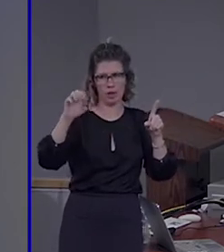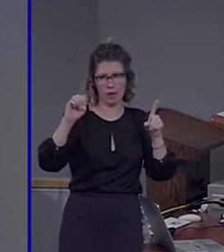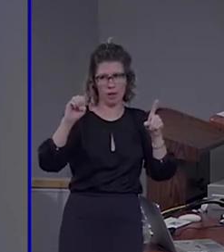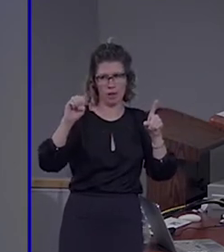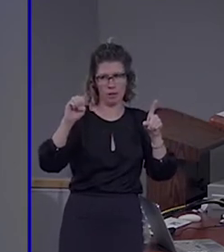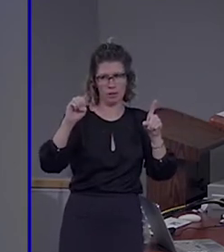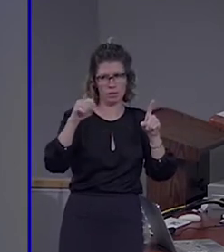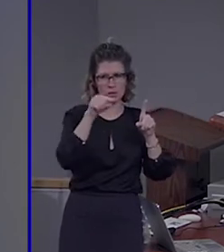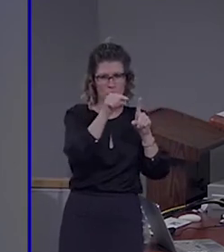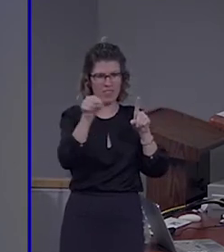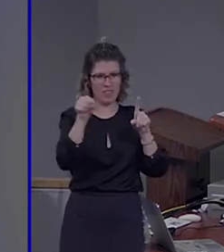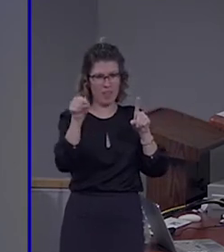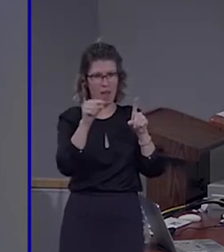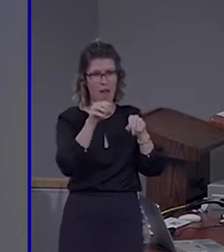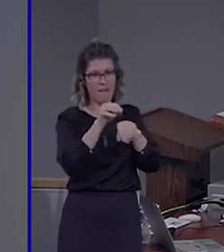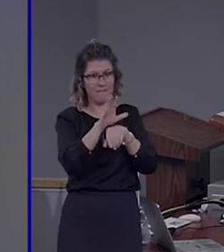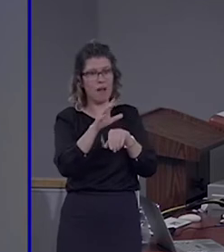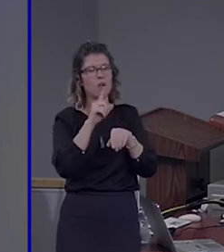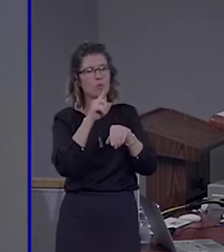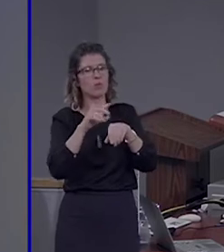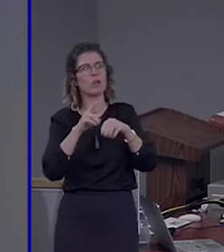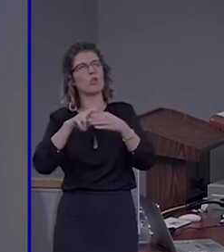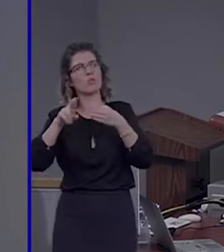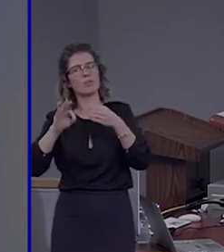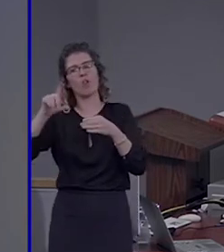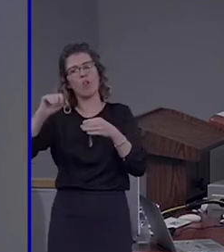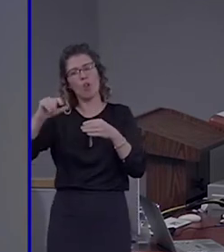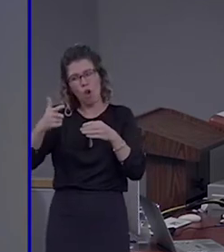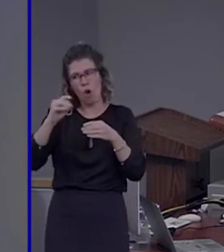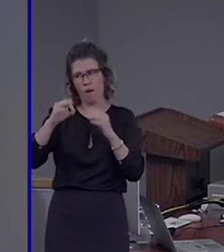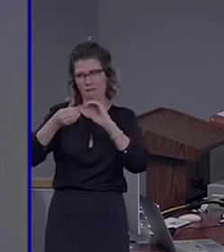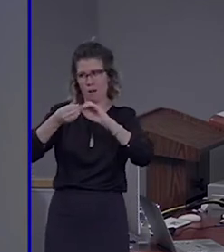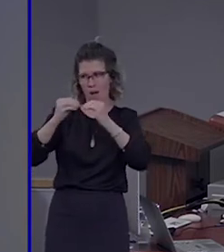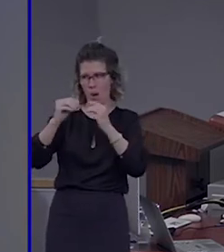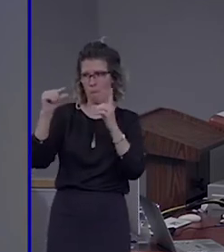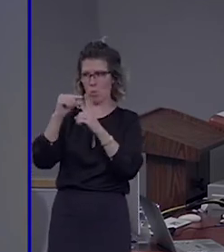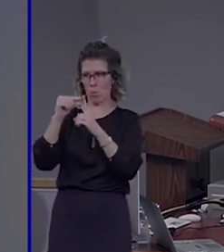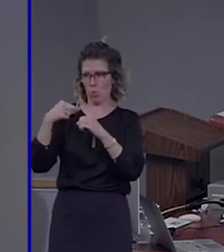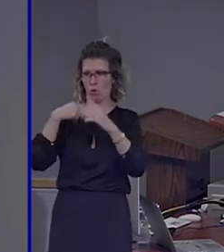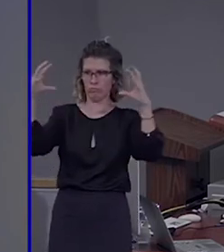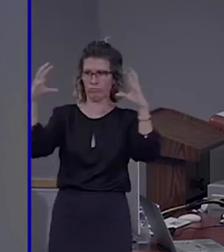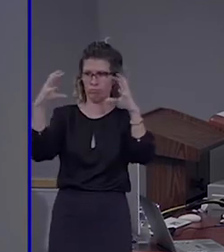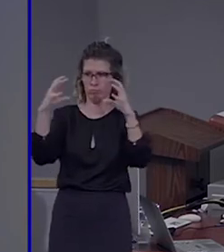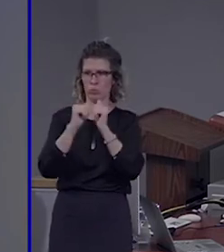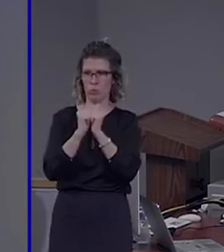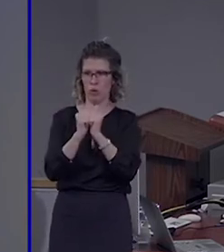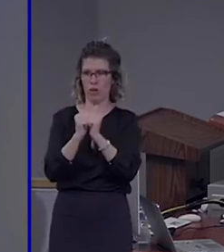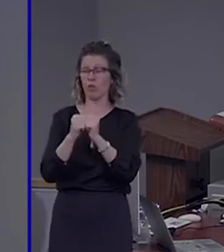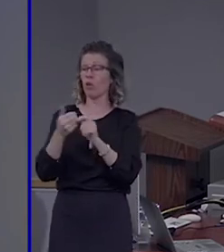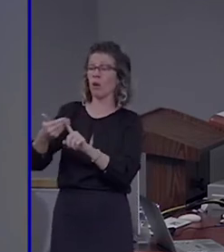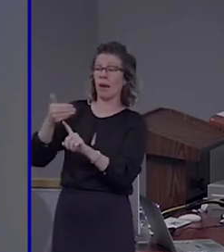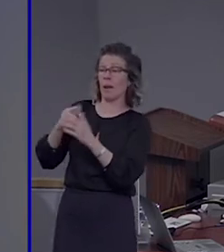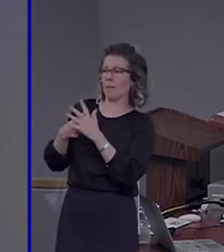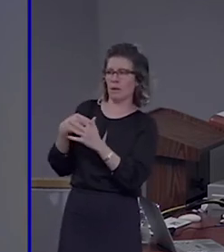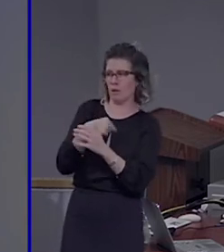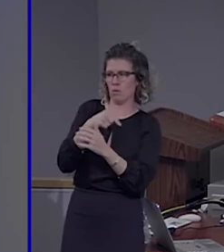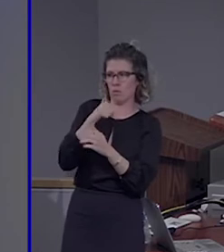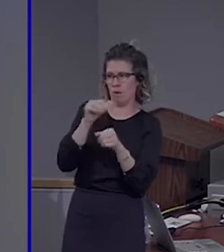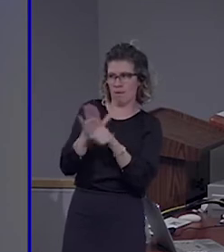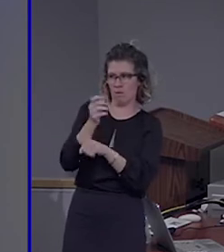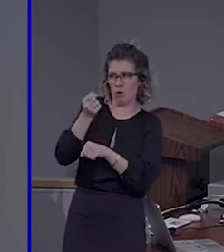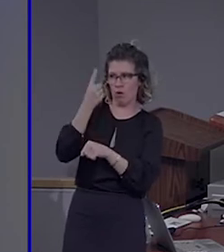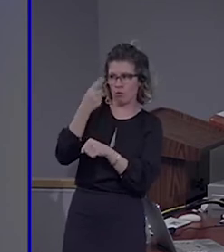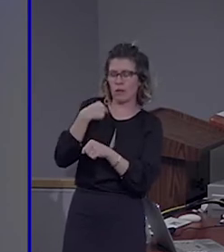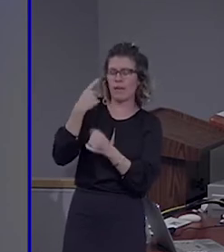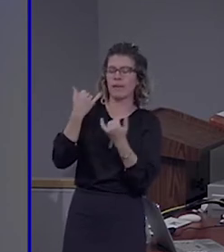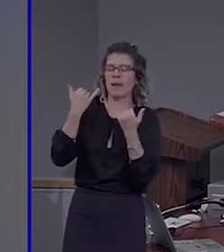a function of the log of the number of words that are merged together. Initially, we did not understand it. I think now we begin to understand it, I'll tell